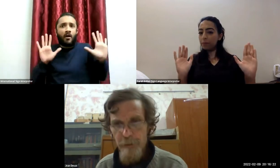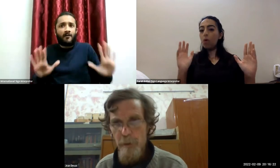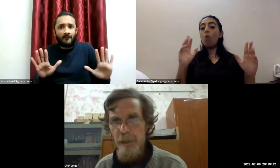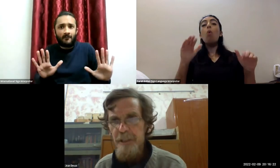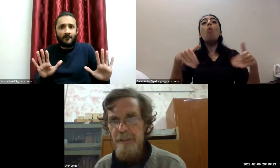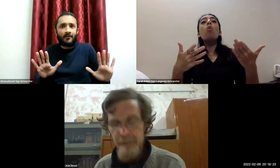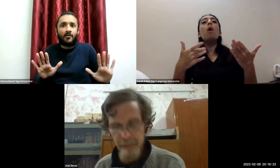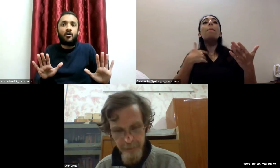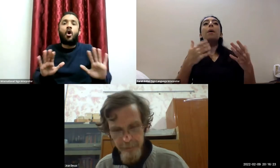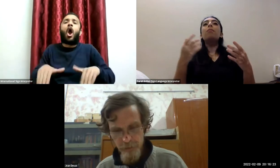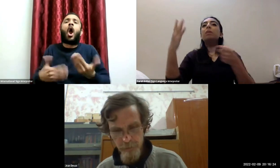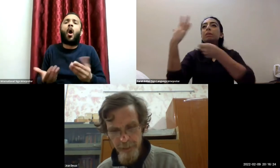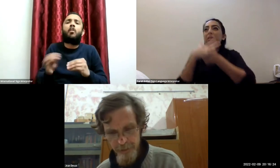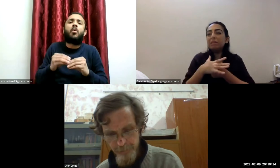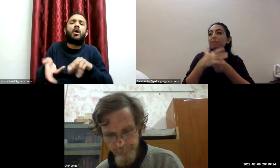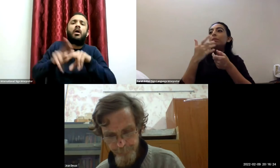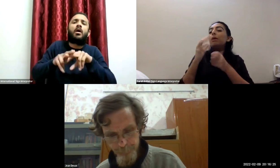from oppression and